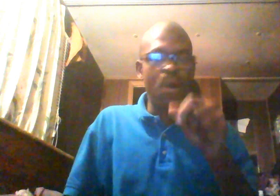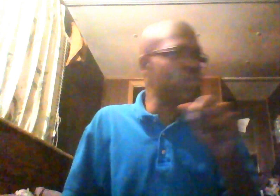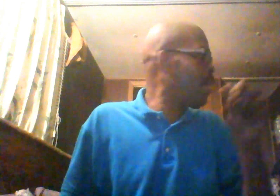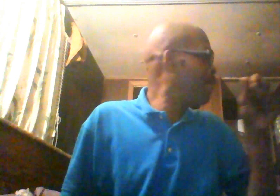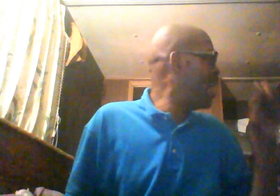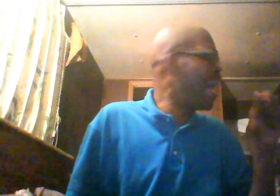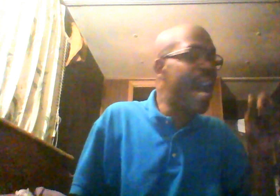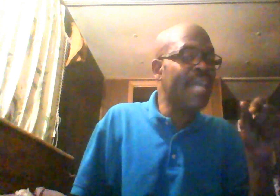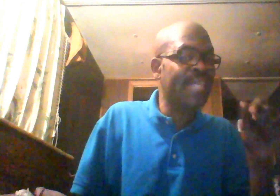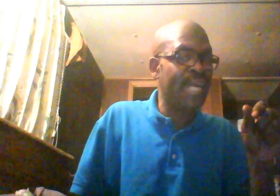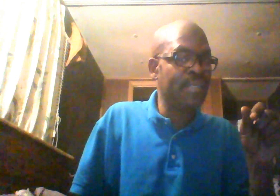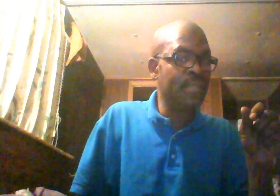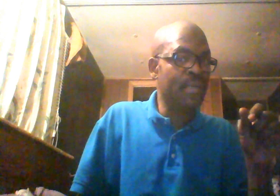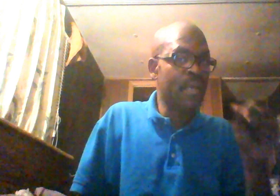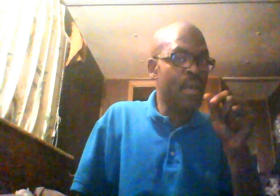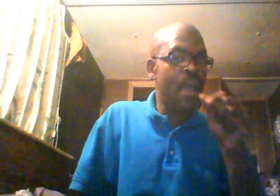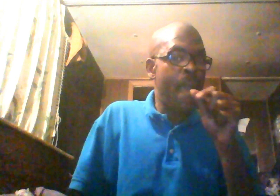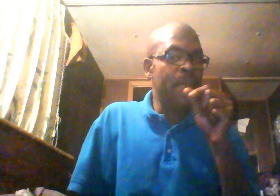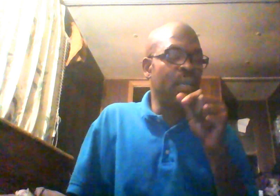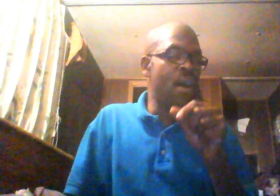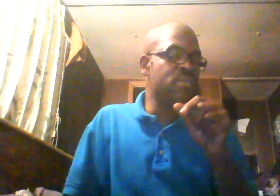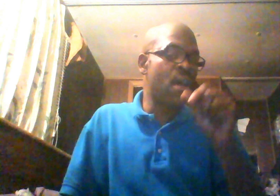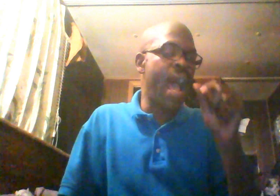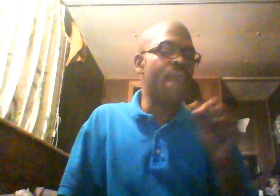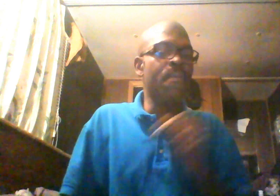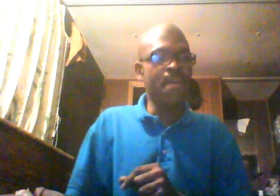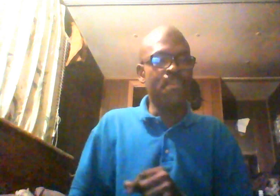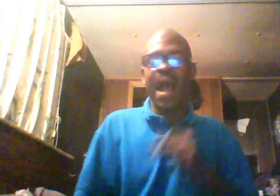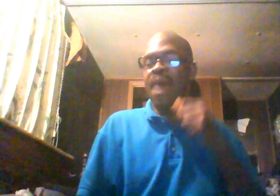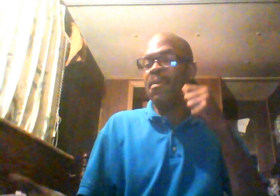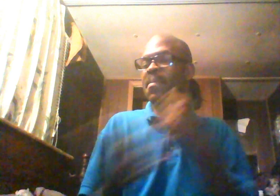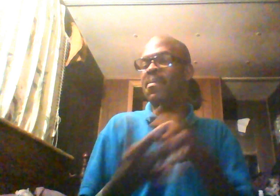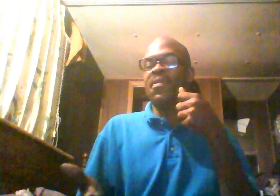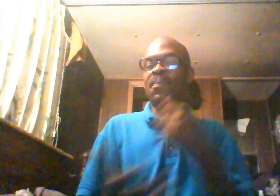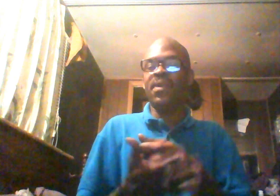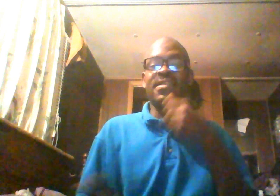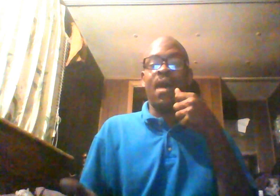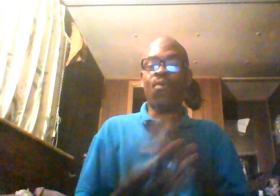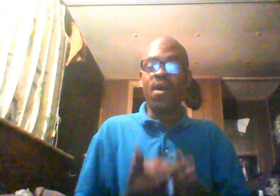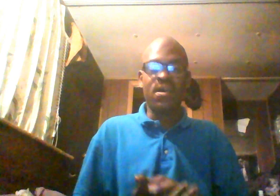post behind that. Because I remember, I remember the place I was.